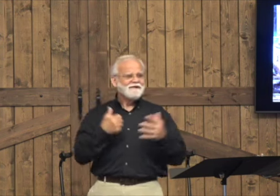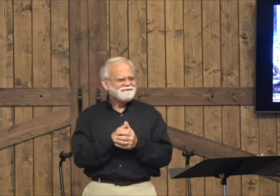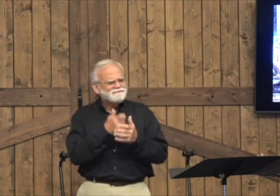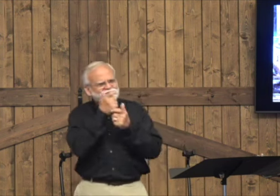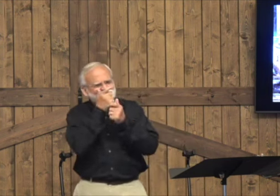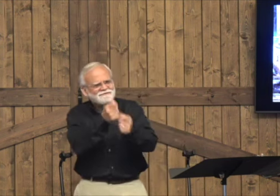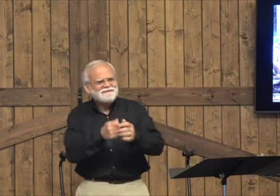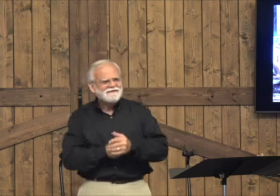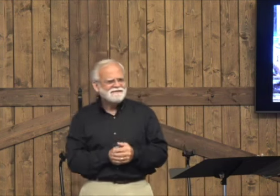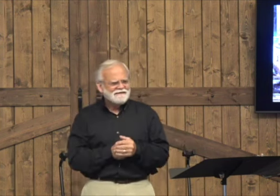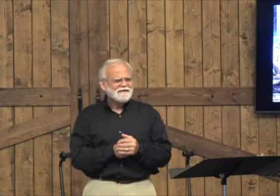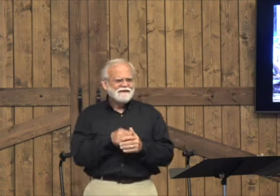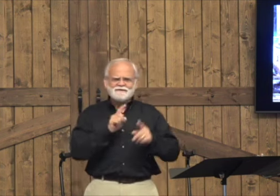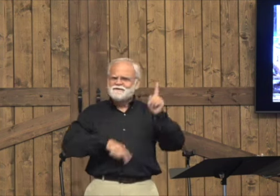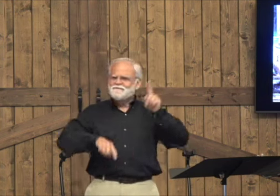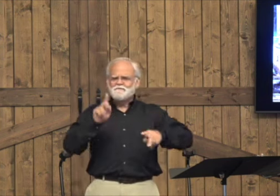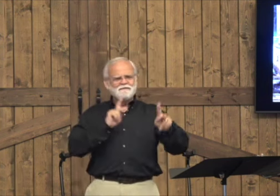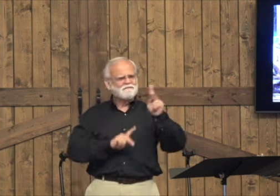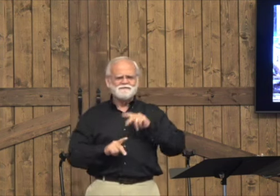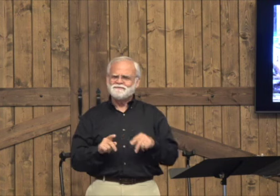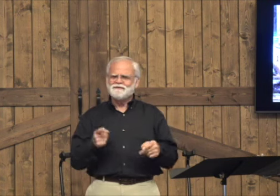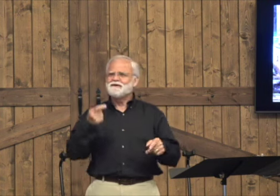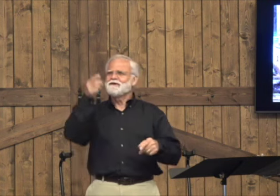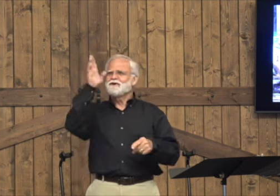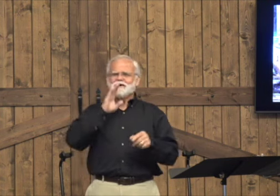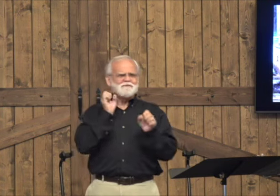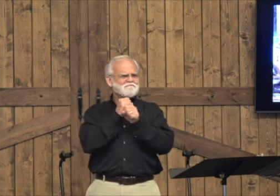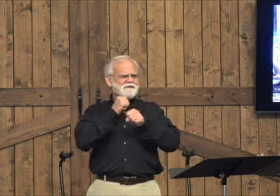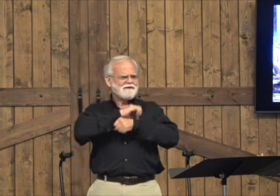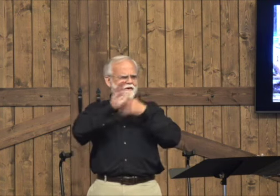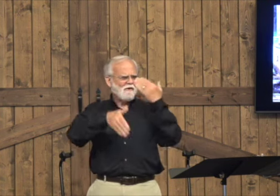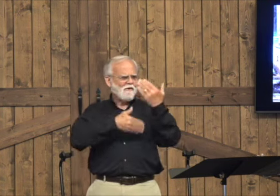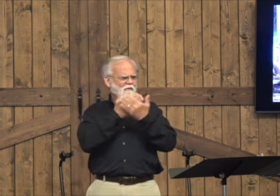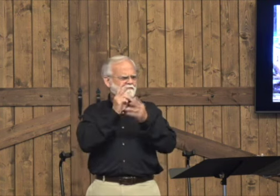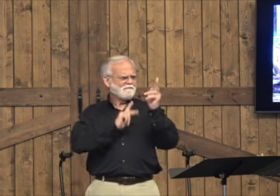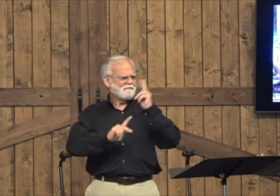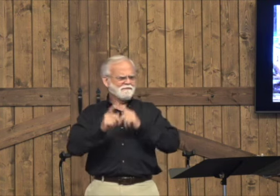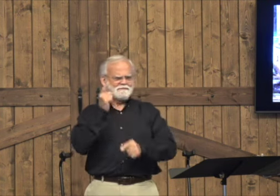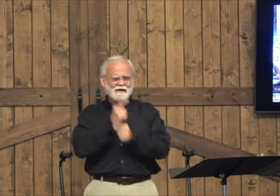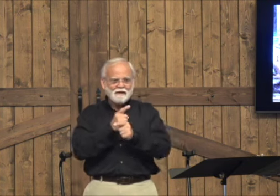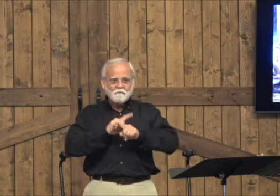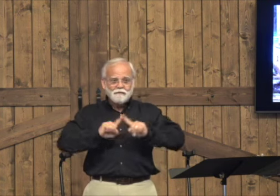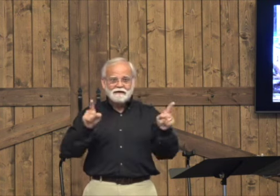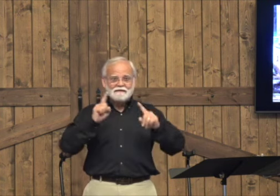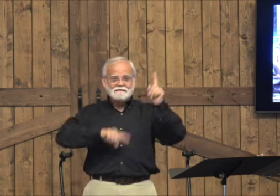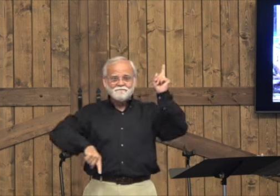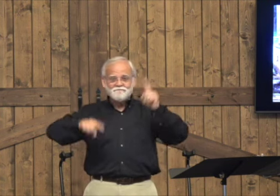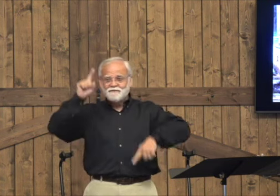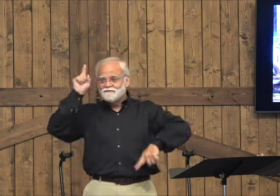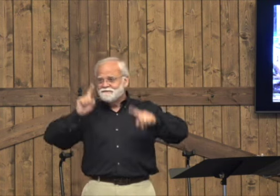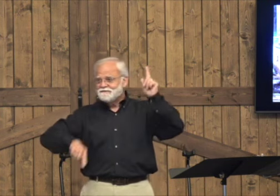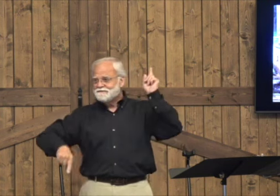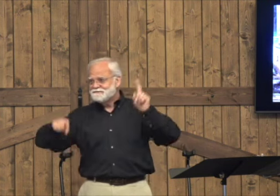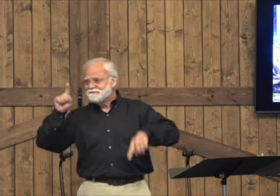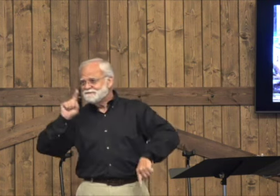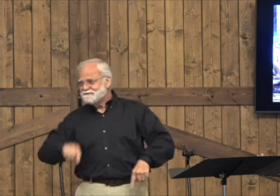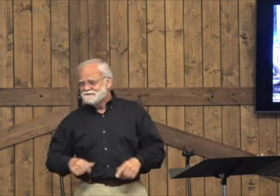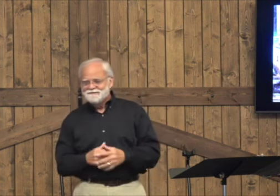Anyway, it was interesting to see all the various people. To see the different people